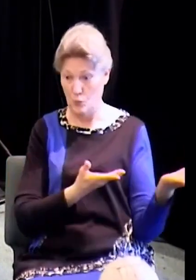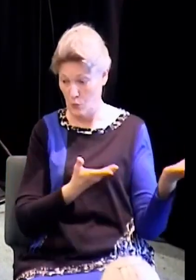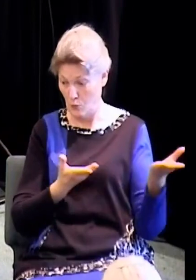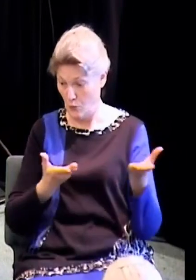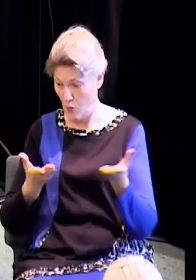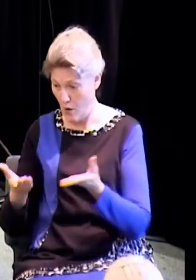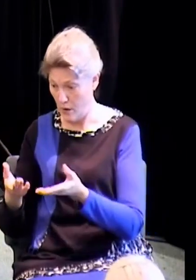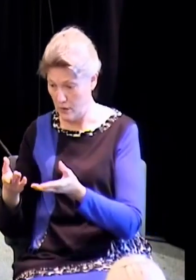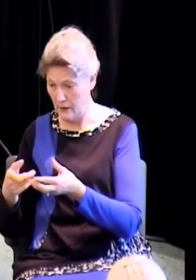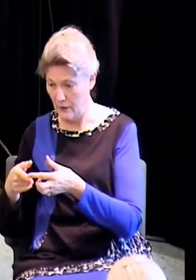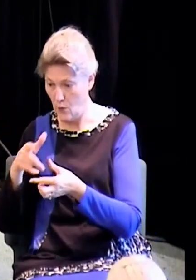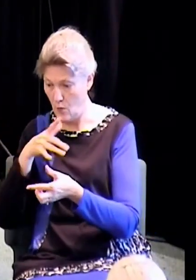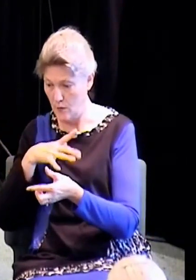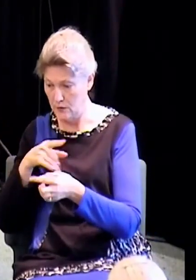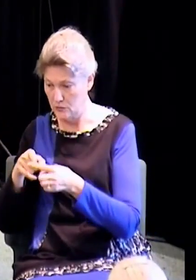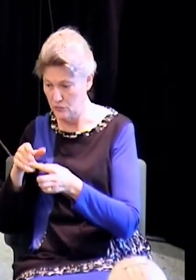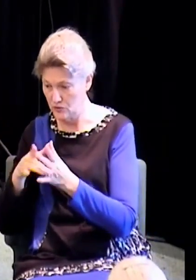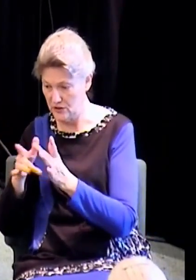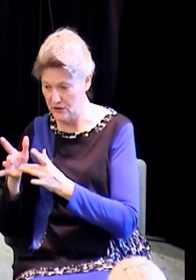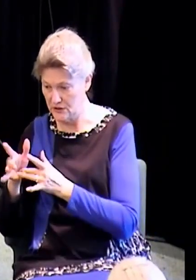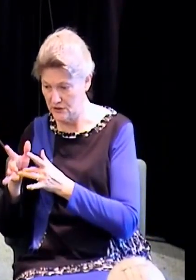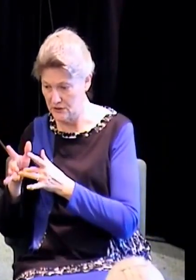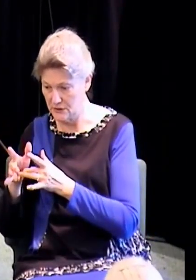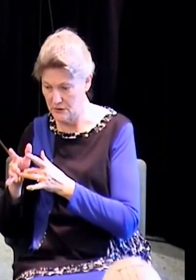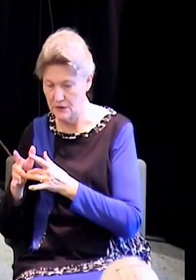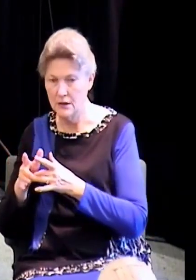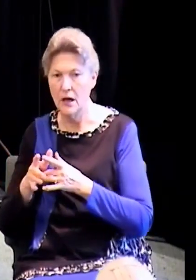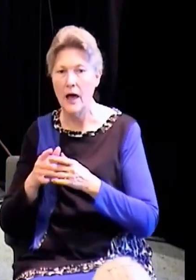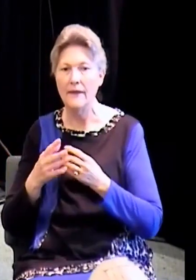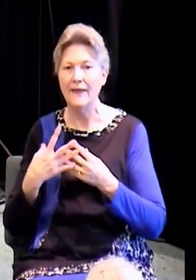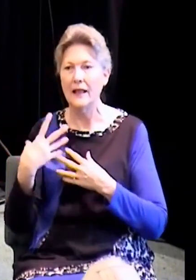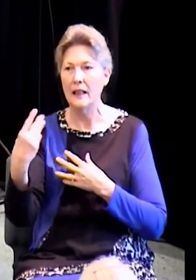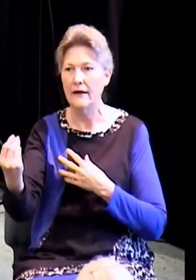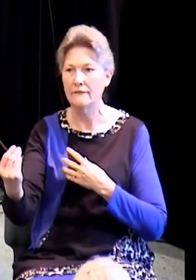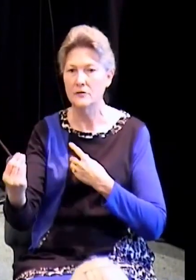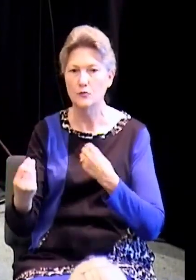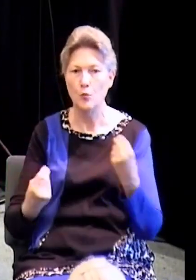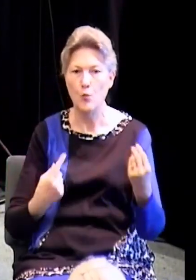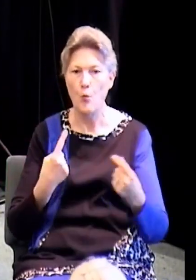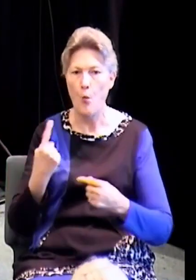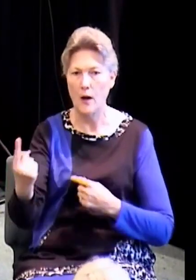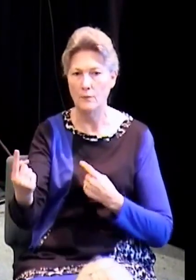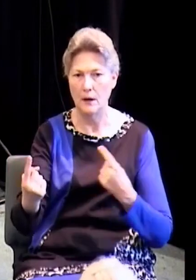And he didn't just let her go. He said something to her. He said, no, stop it.